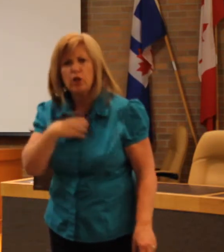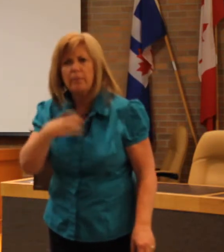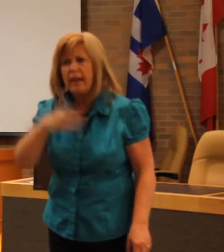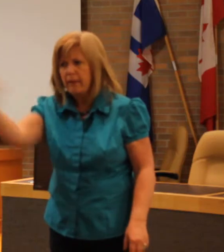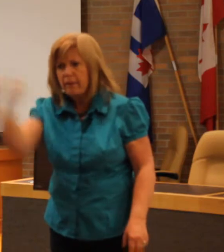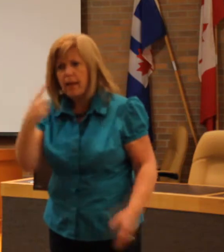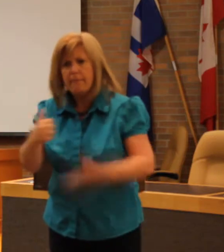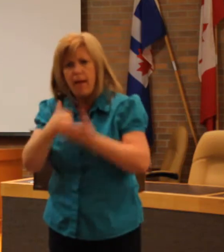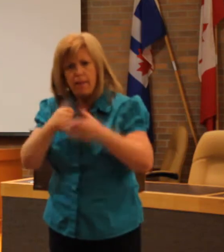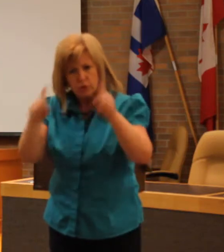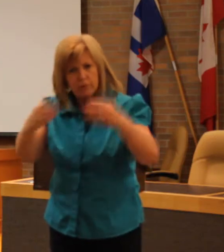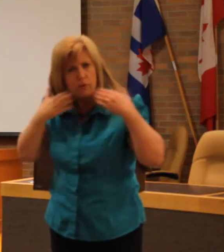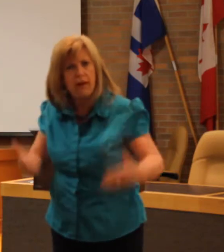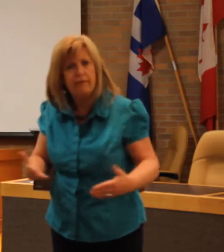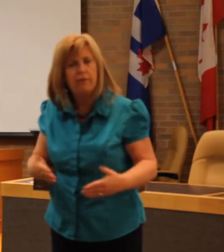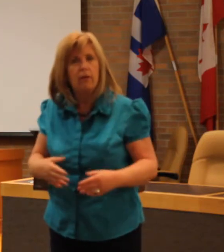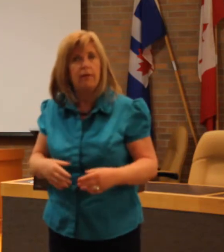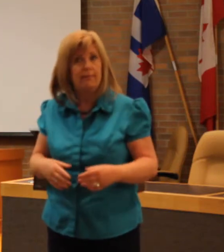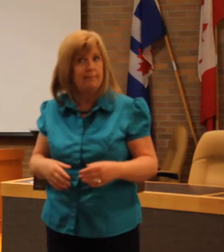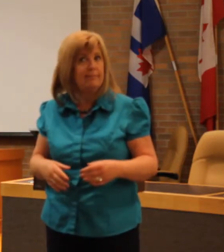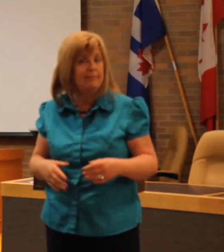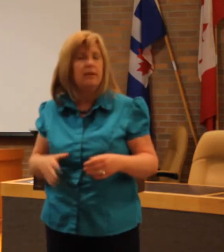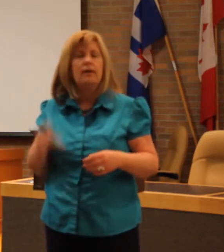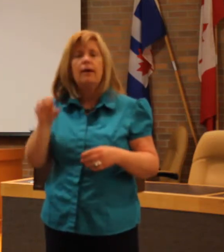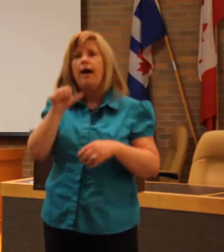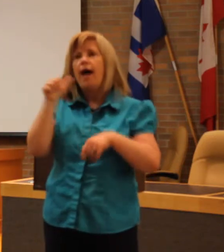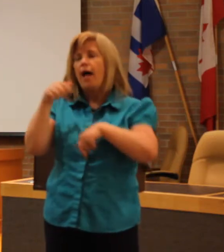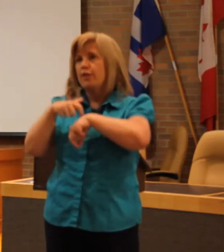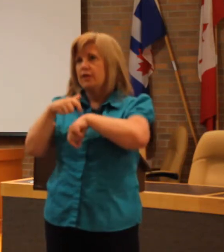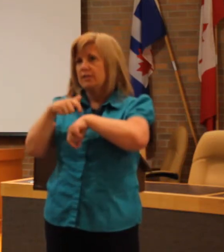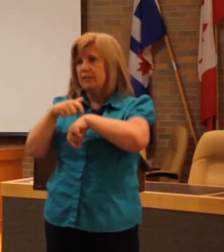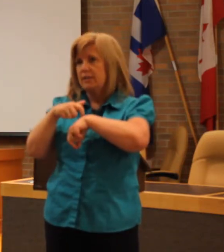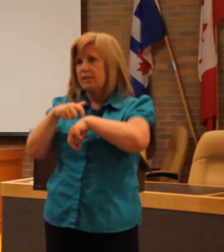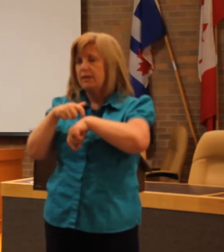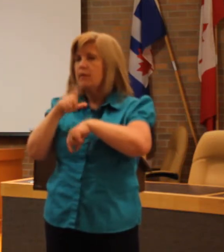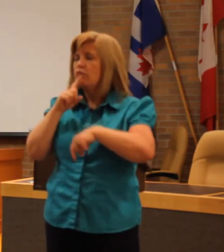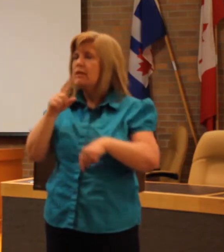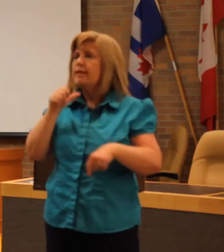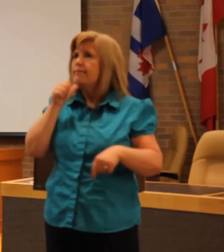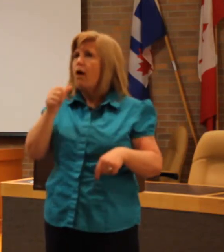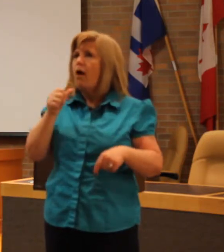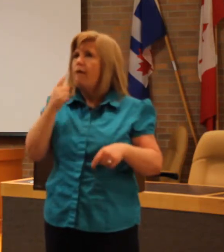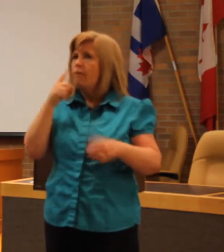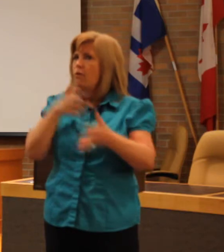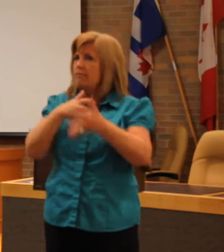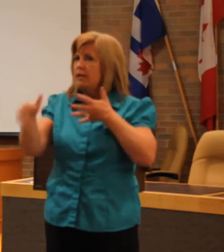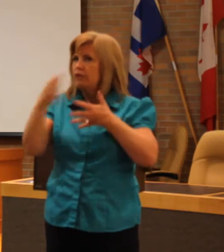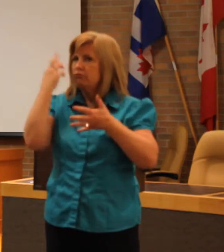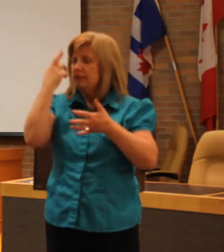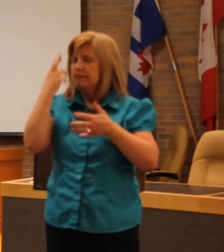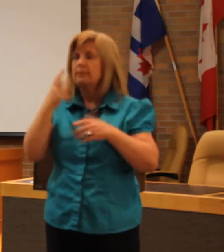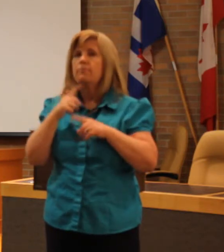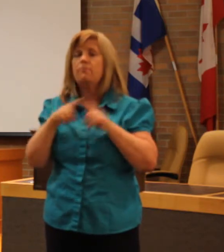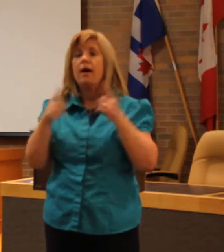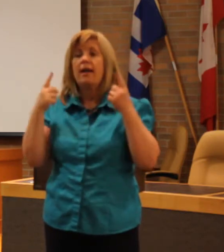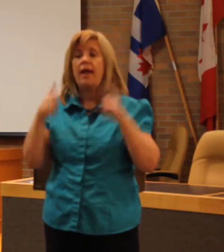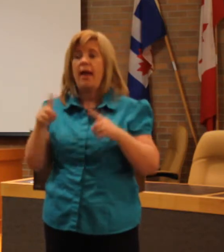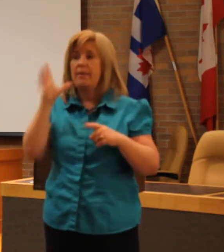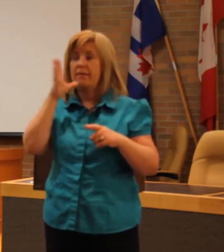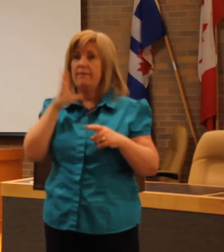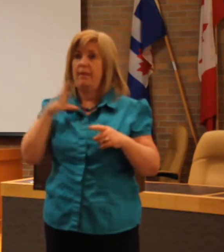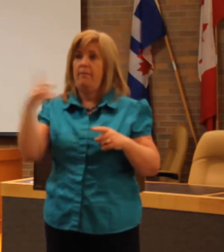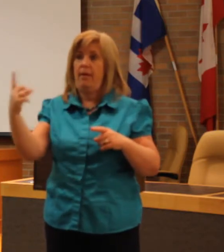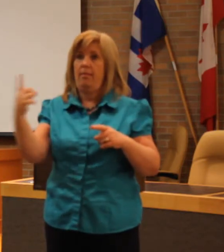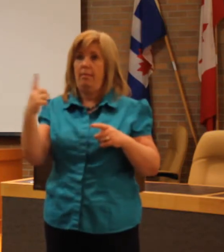I had an experience another time where, and it wasn't out of malice, but I had an experience where a female